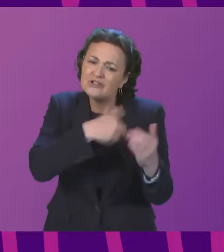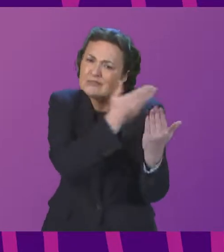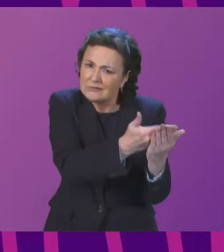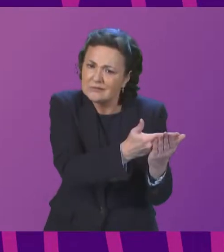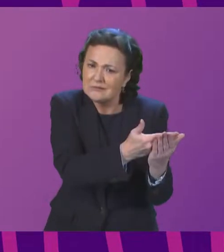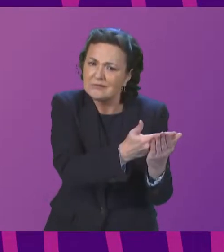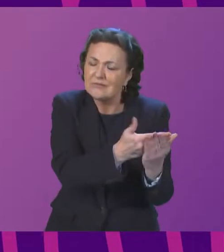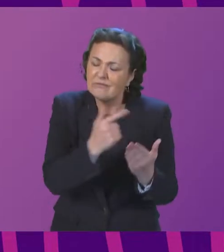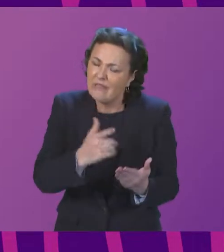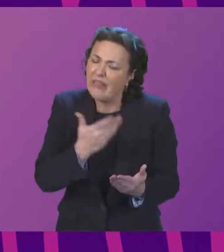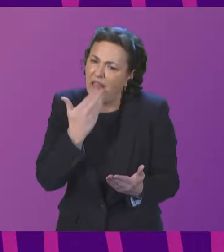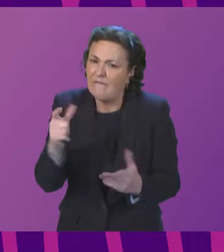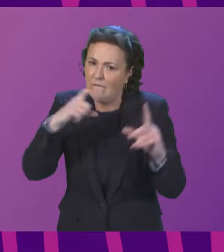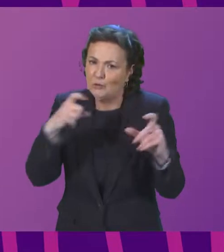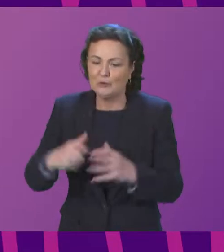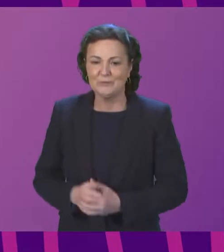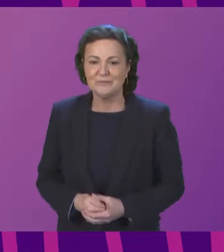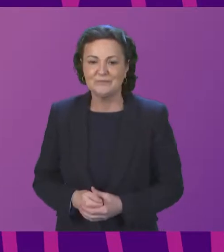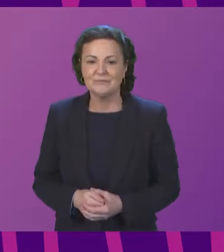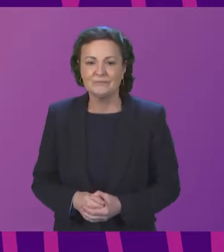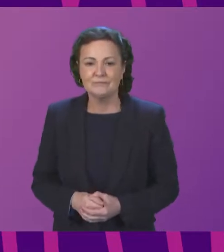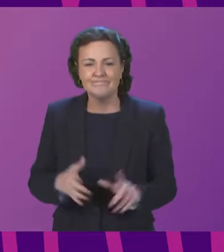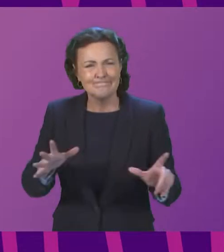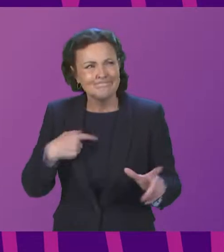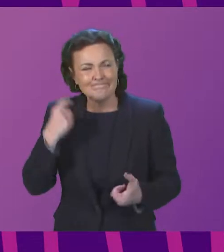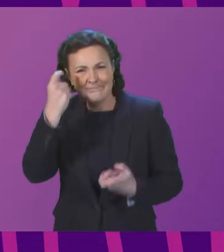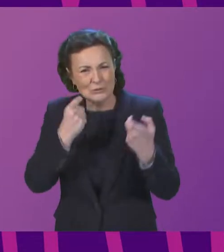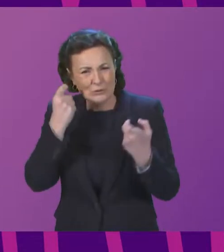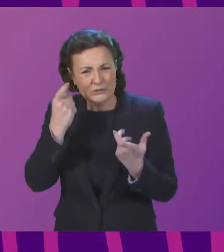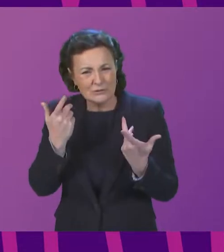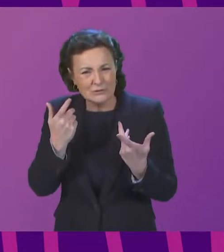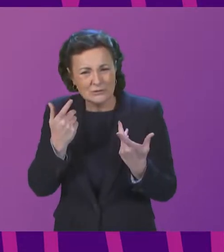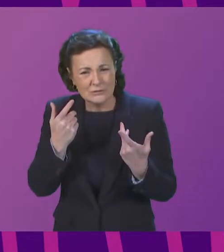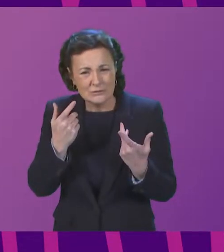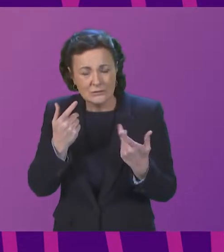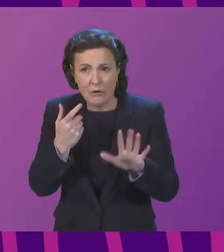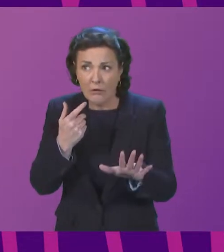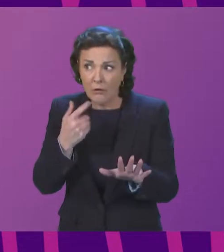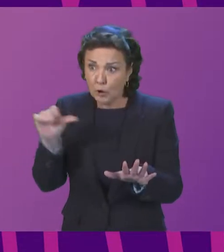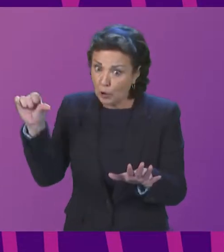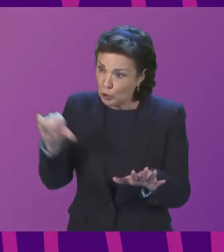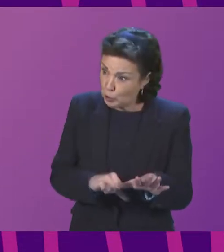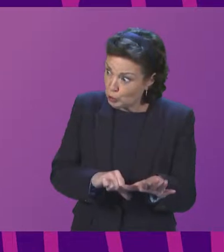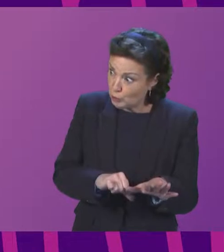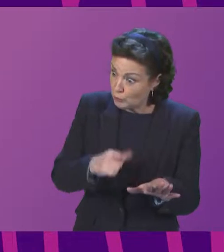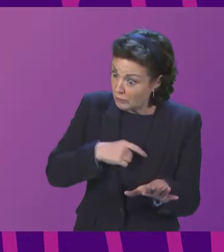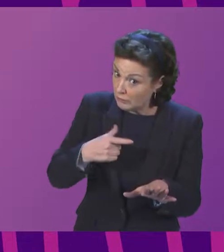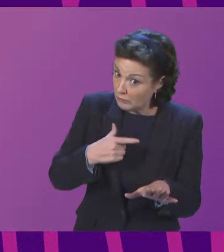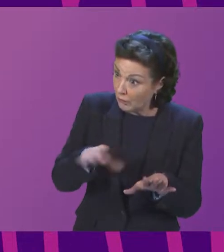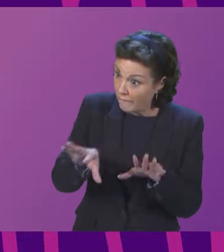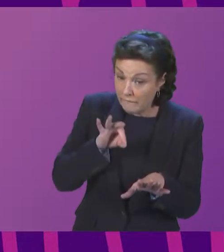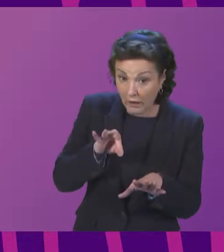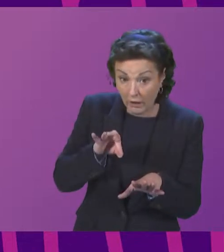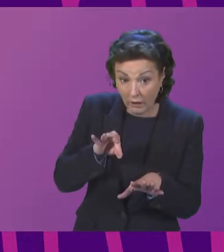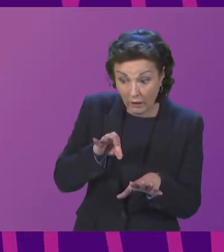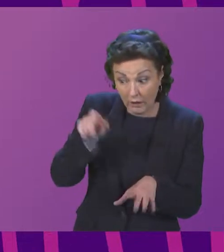I'm just wondering whether we would like to have the petitioners involved in that as well. I think